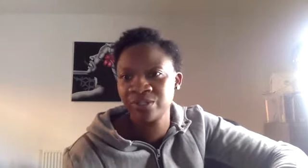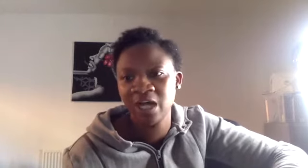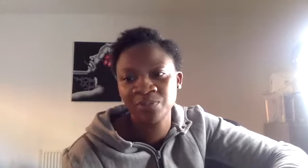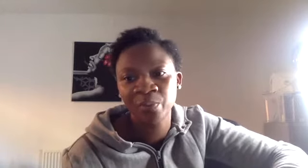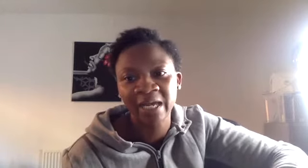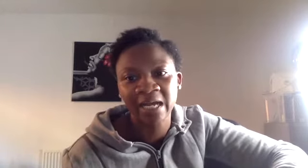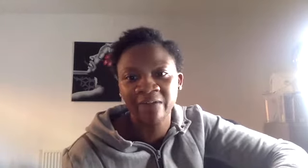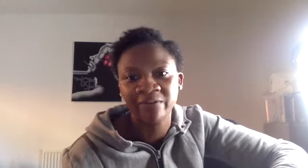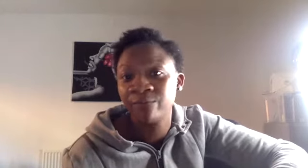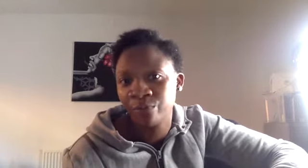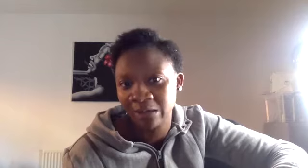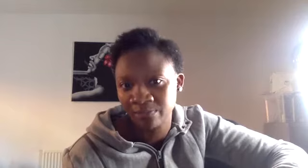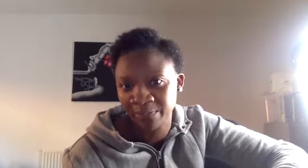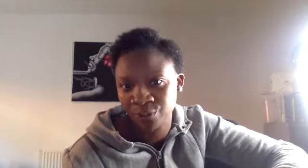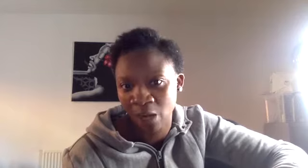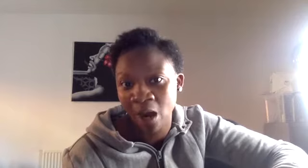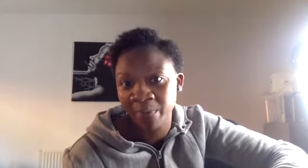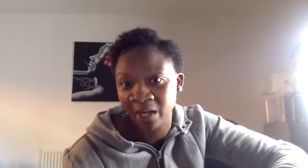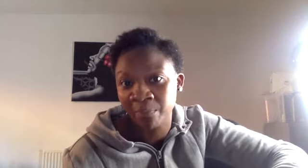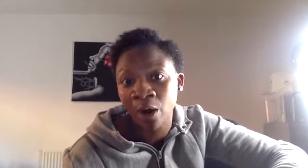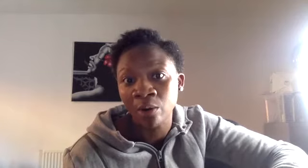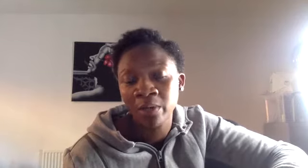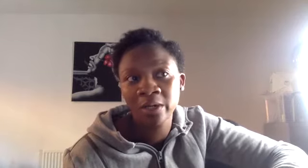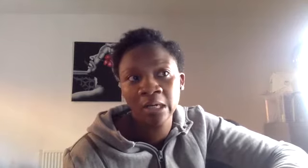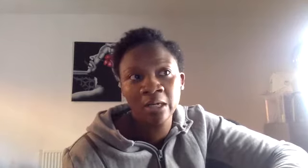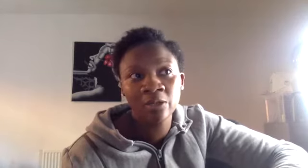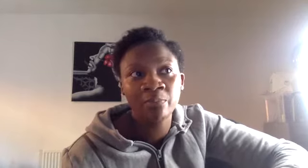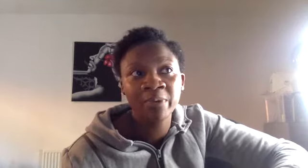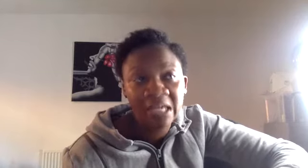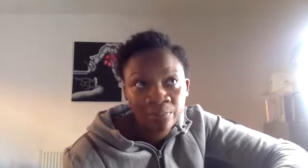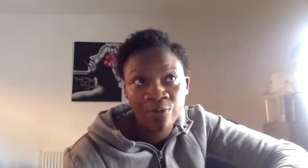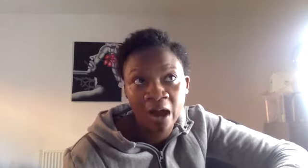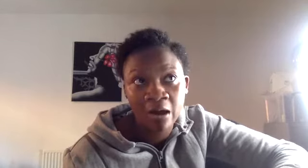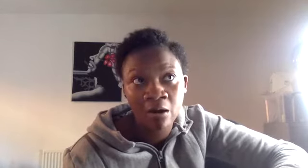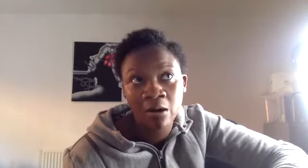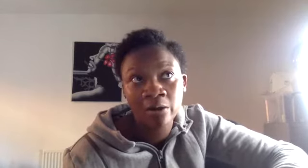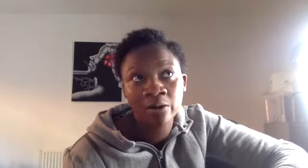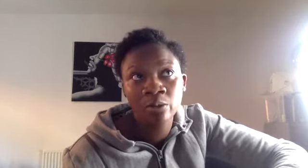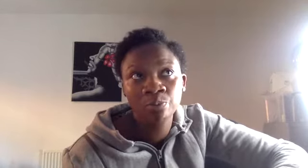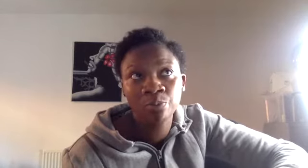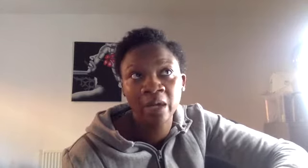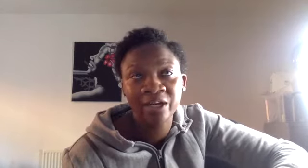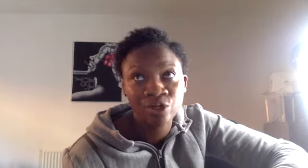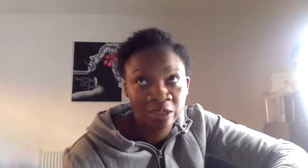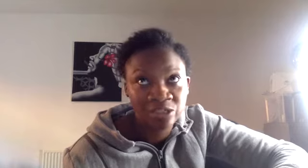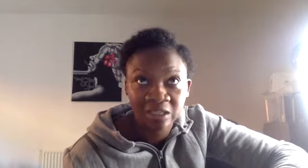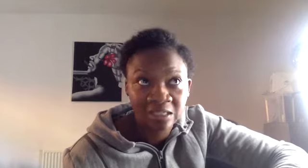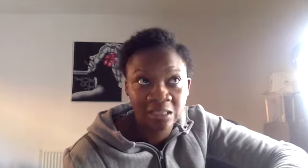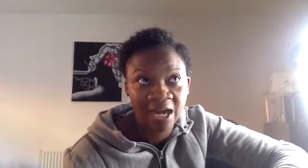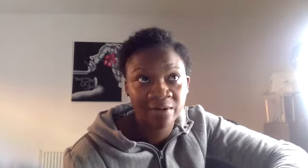times a week and having 4,000 people show up in a pop. The people that are acknowledging this, they are in